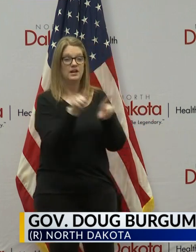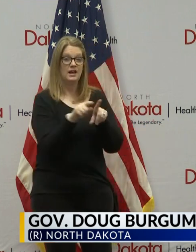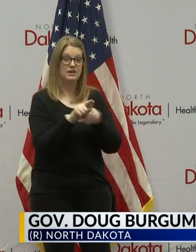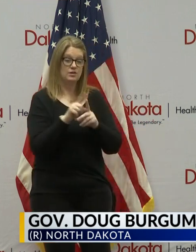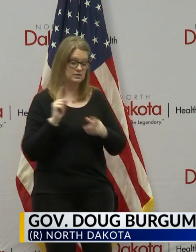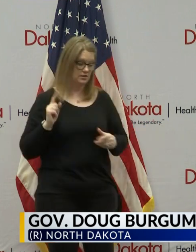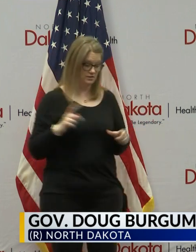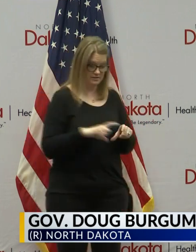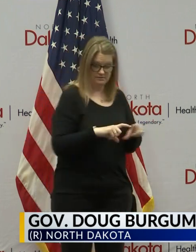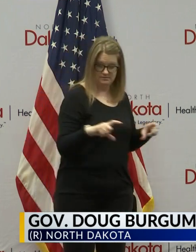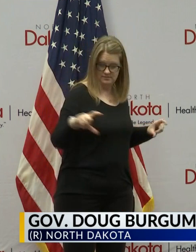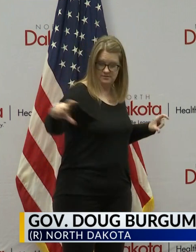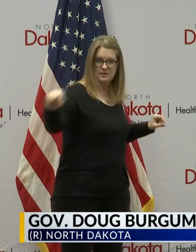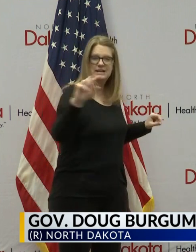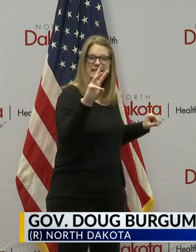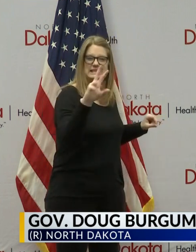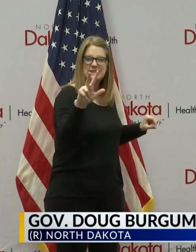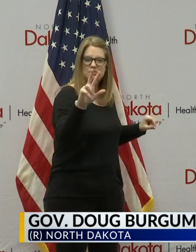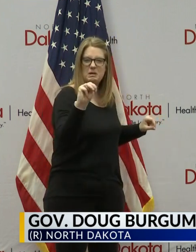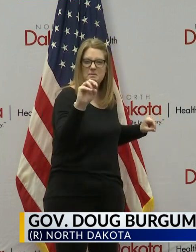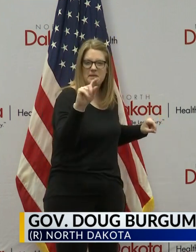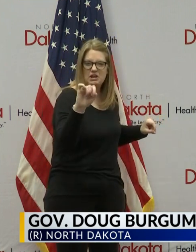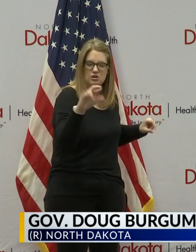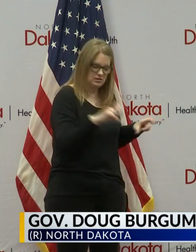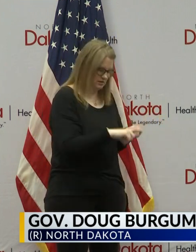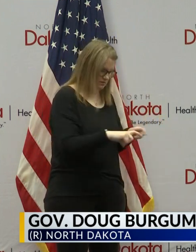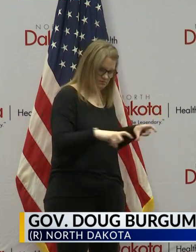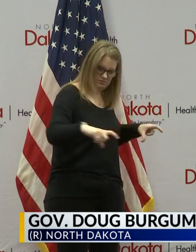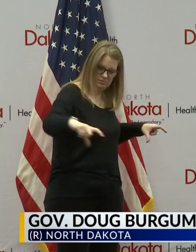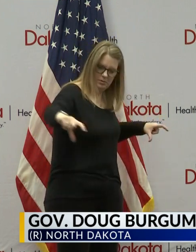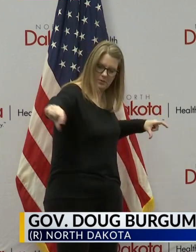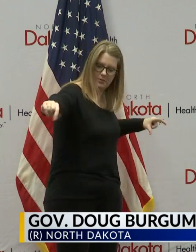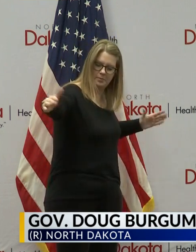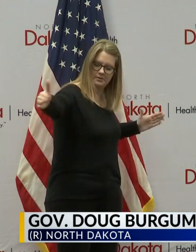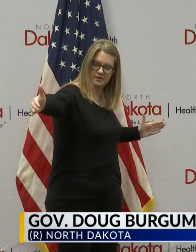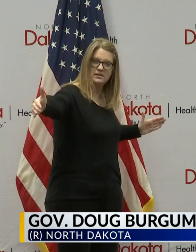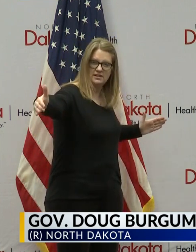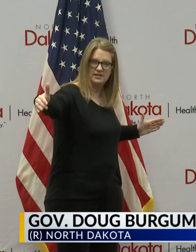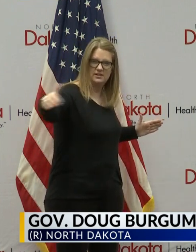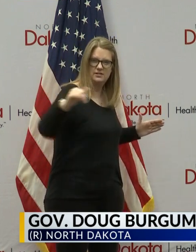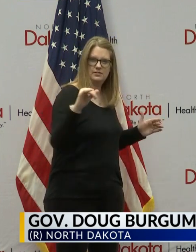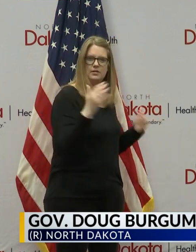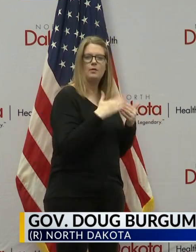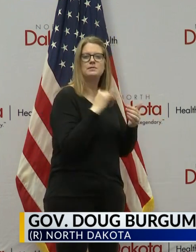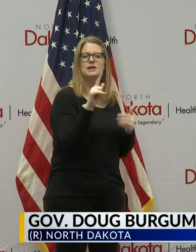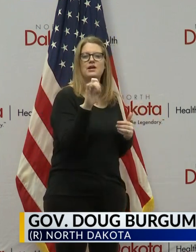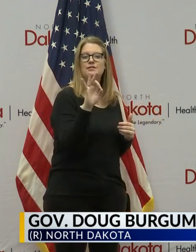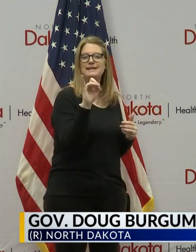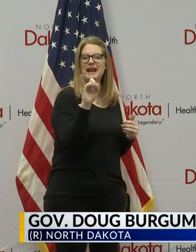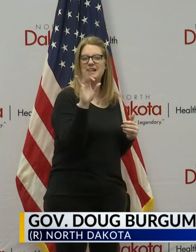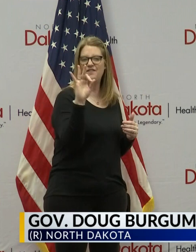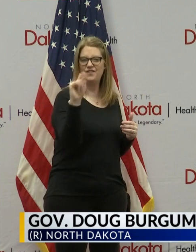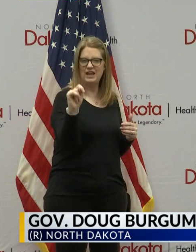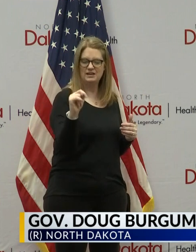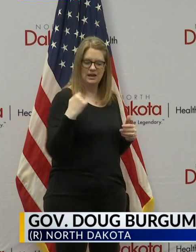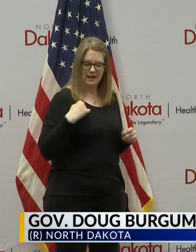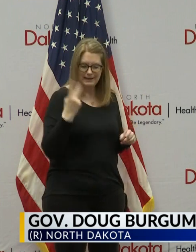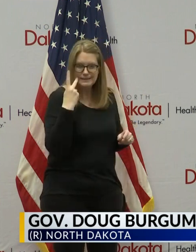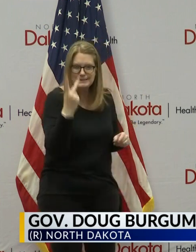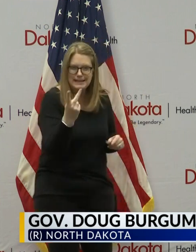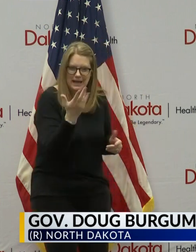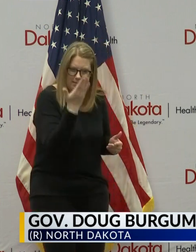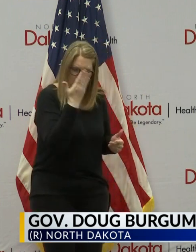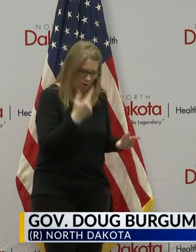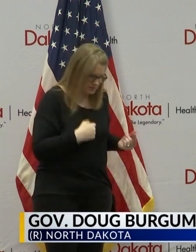up next to one that's 63 meters long which is to say that they're you know almost 190 feet in length and